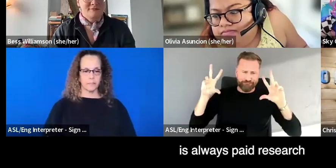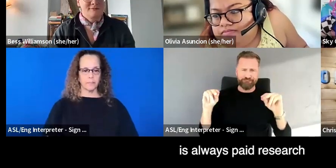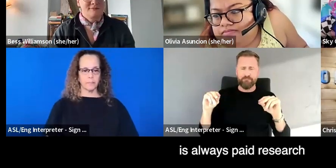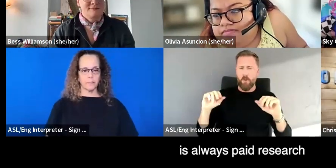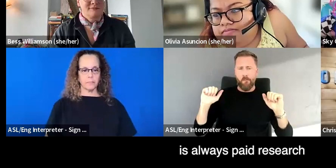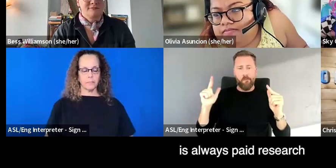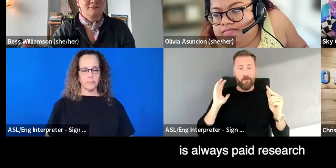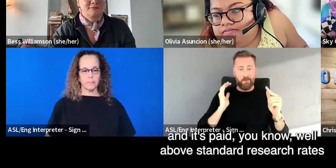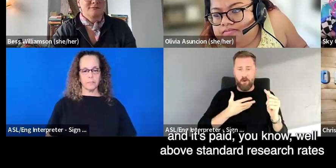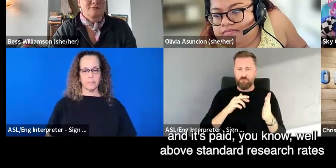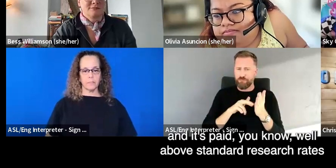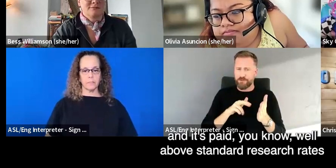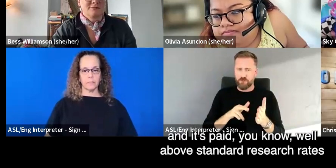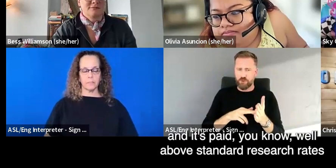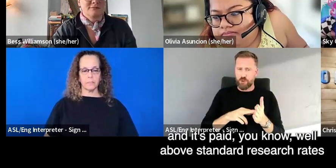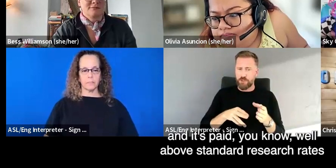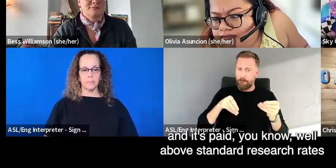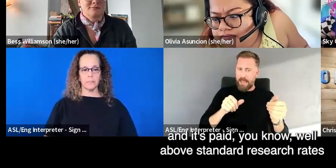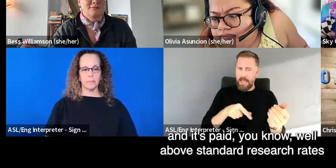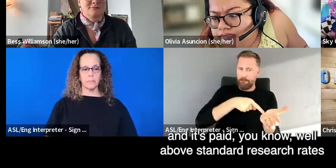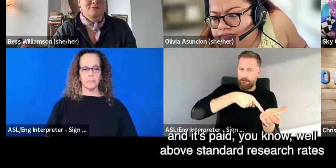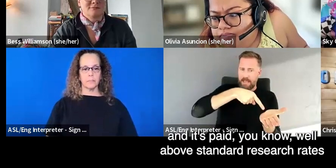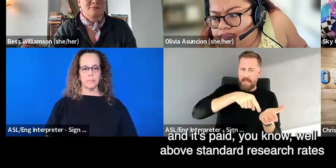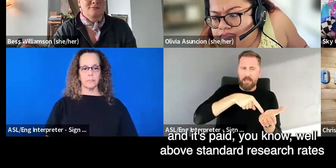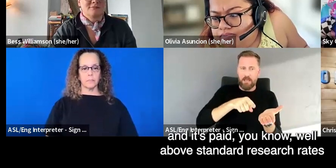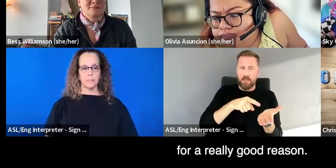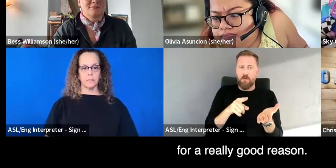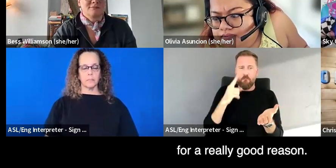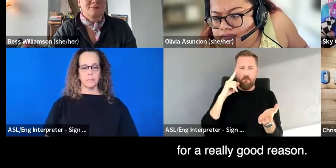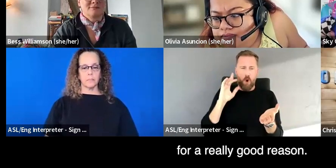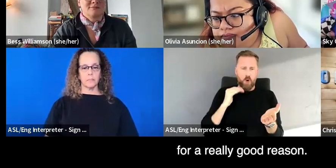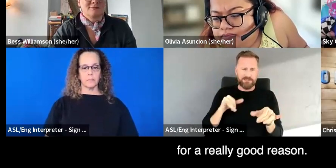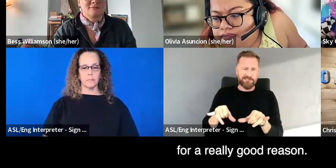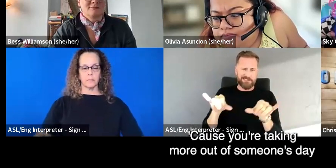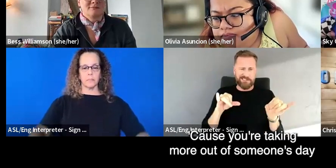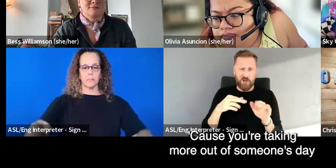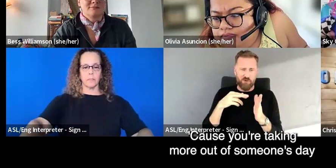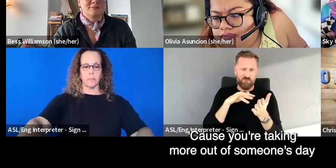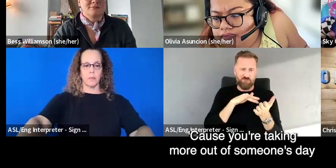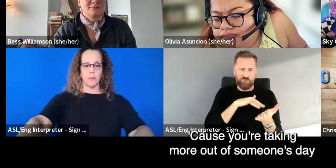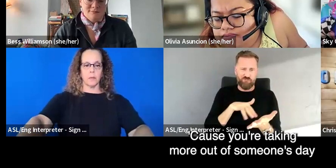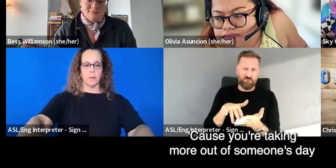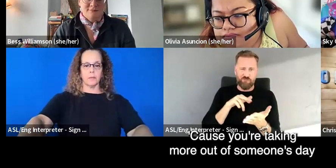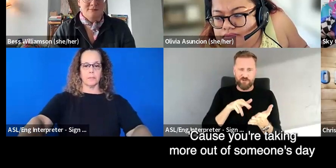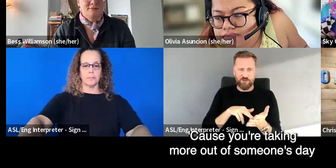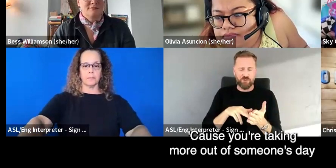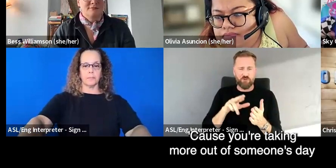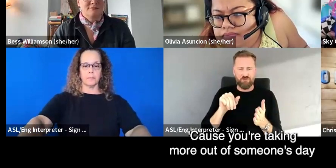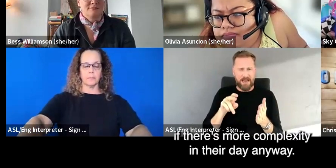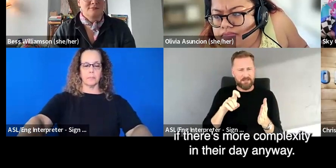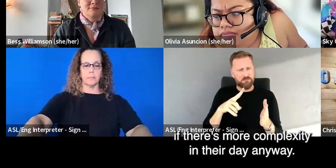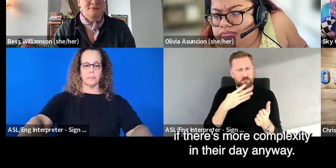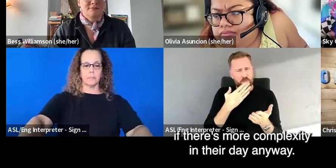is always paid research and it's paid you're well above standard research rates for a really good reason. Cause you're taking more out of someone's day.